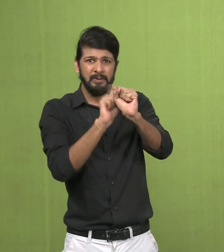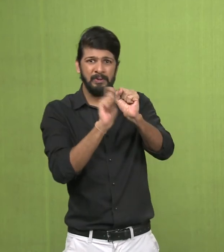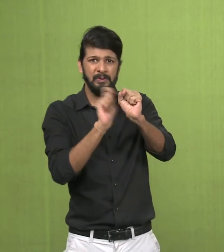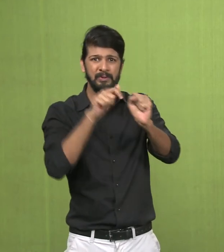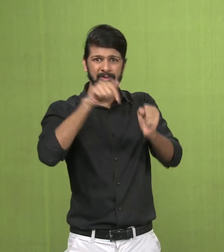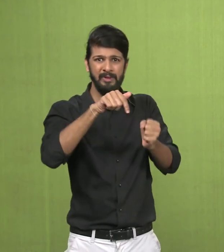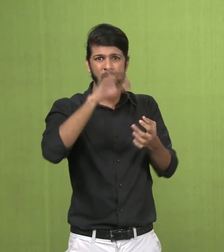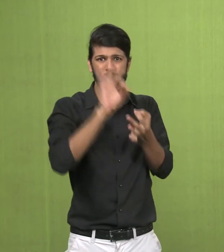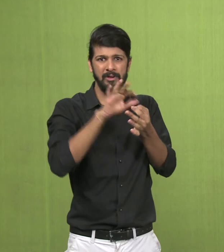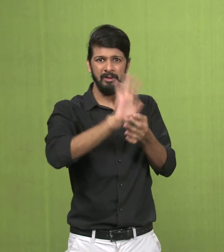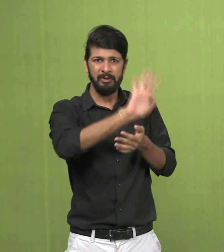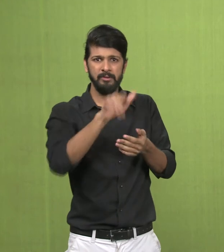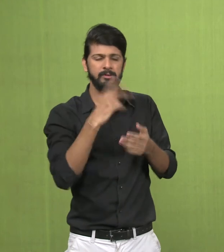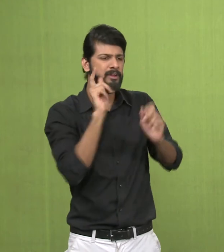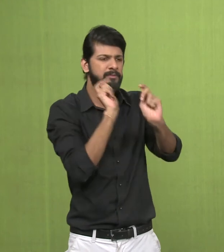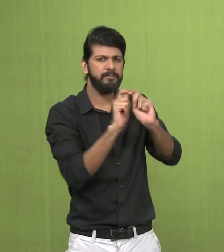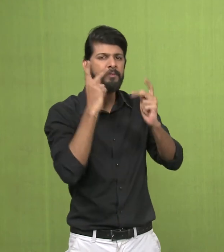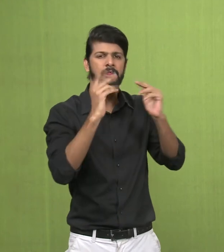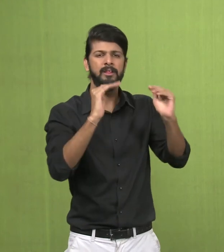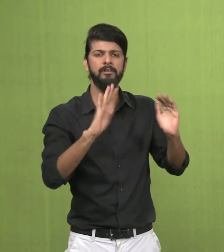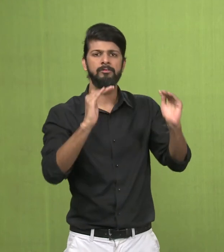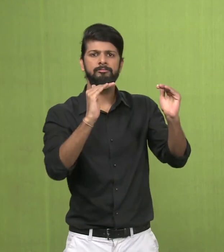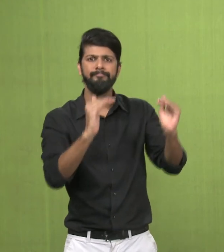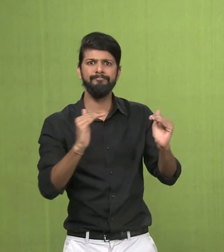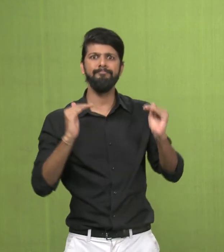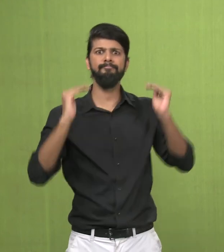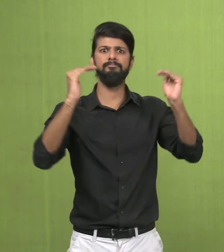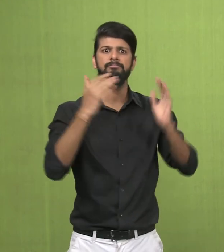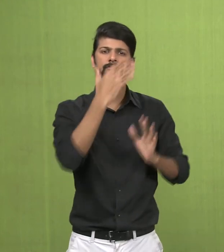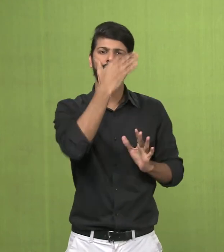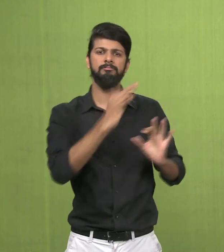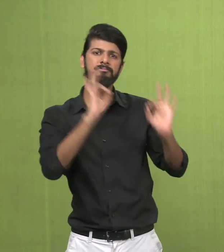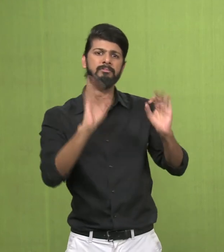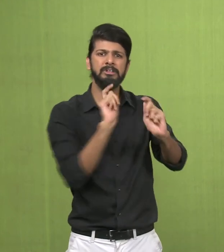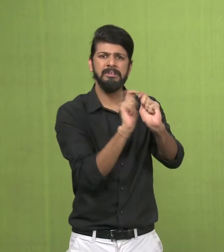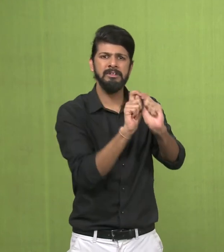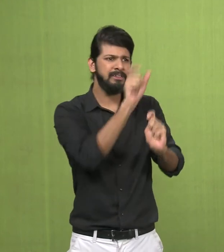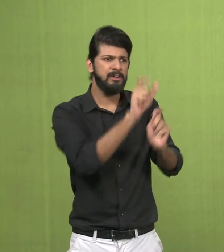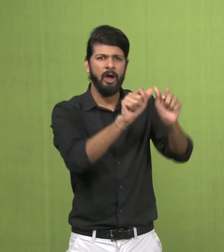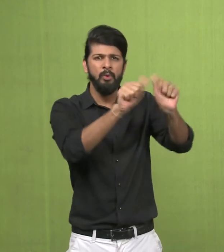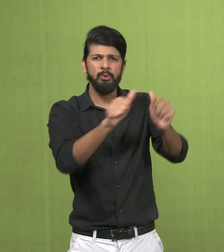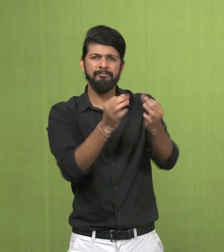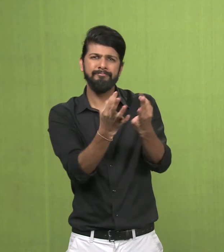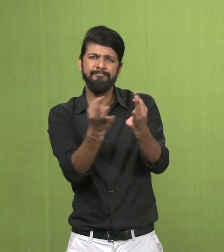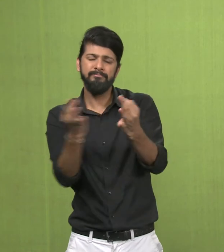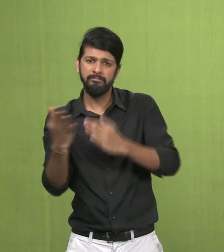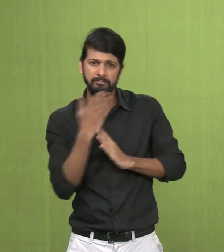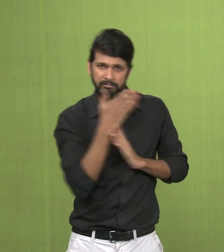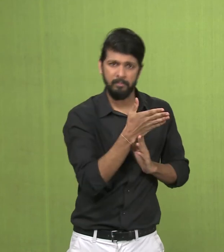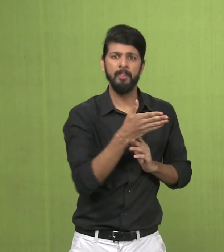and the maturity of the development of the